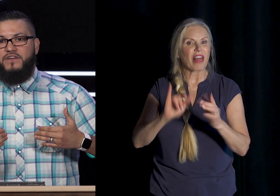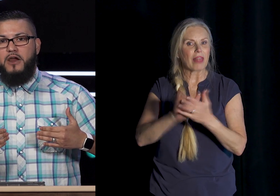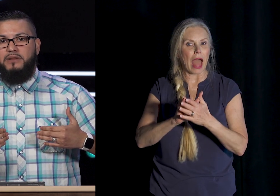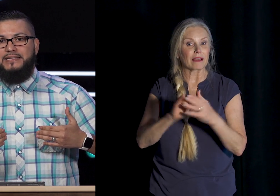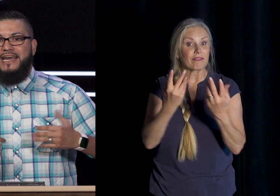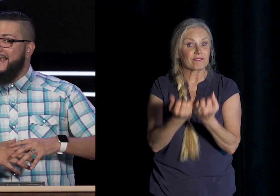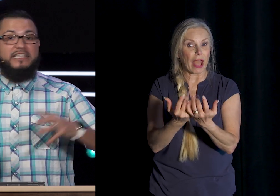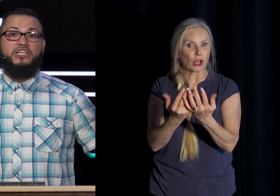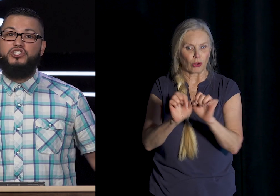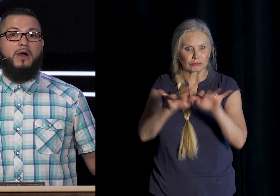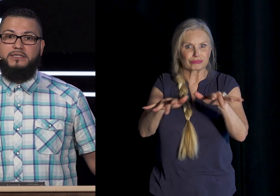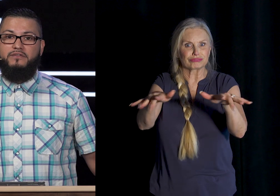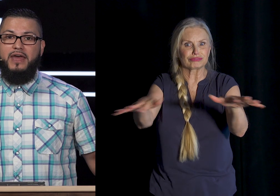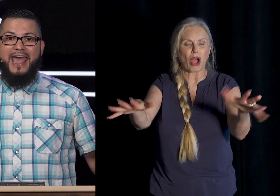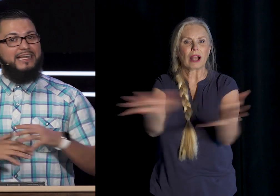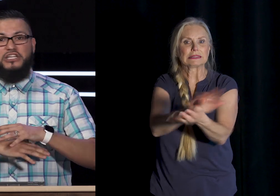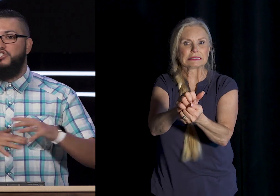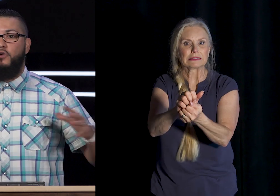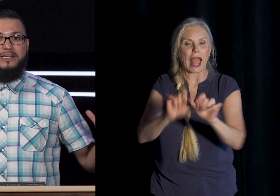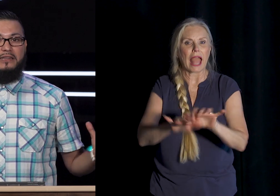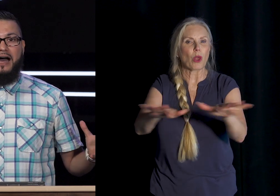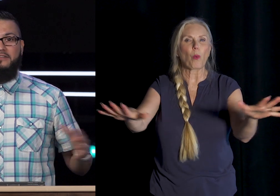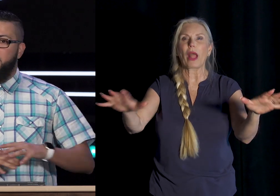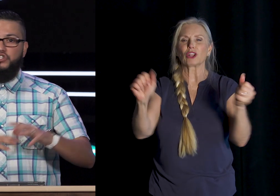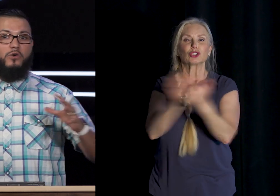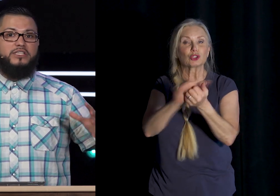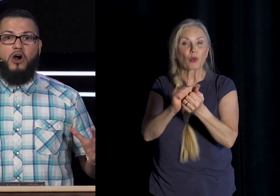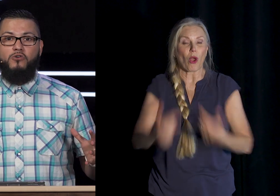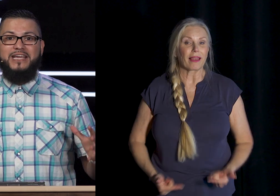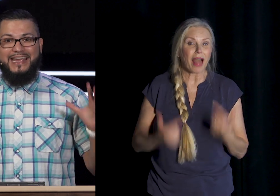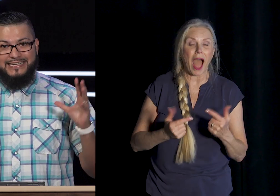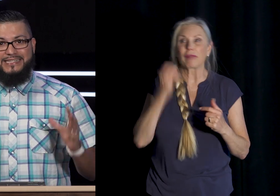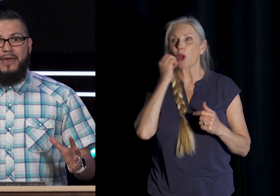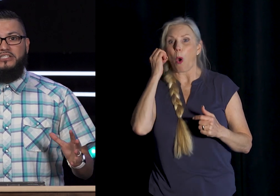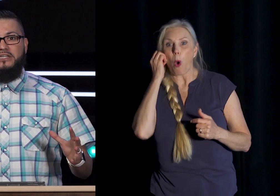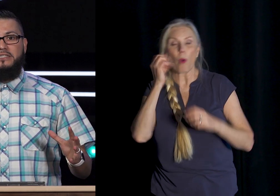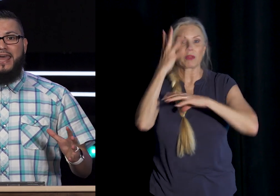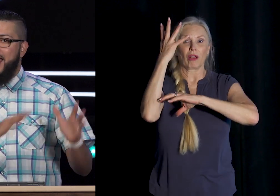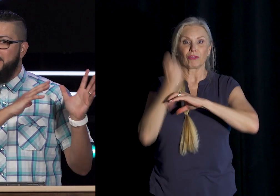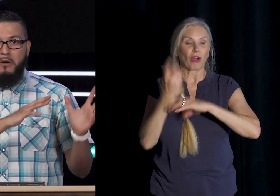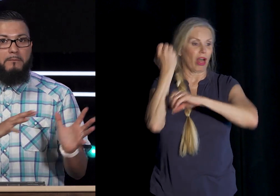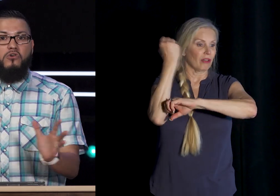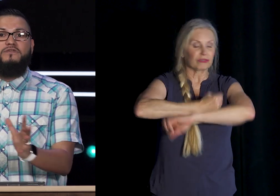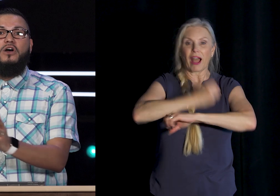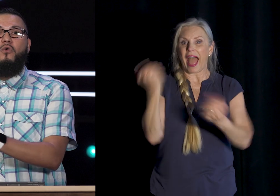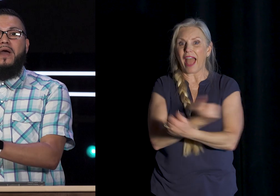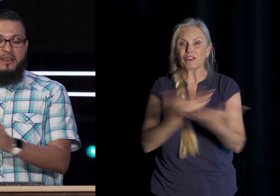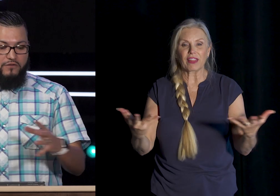Fireplace It is destructive And it destroys Lives It destroys Homes It damages And it moves Away from